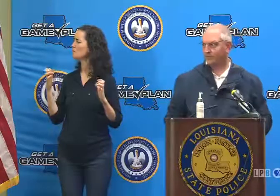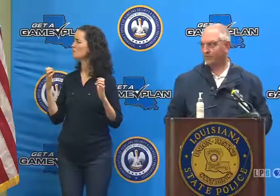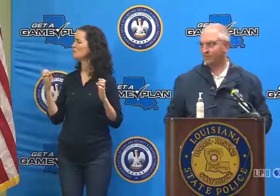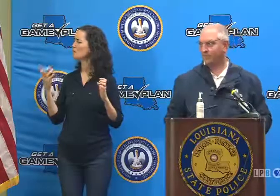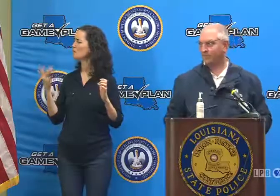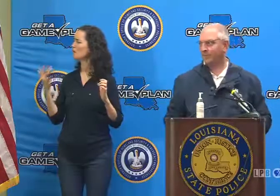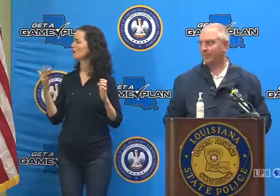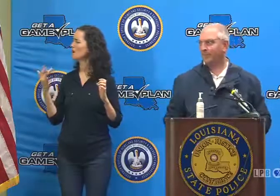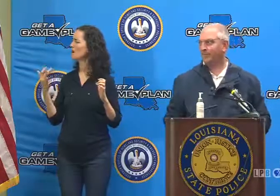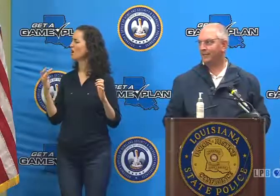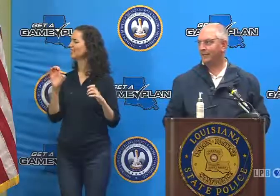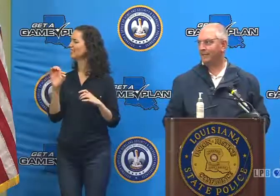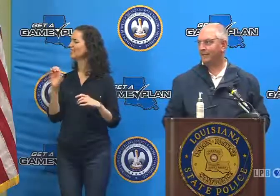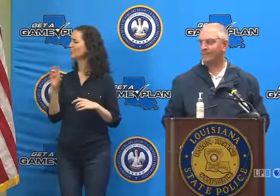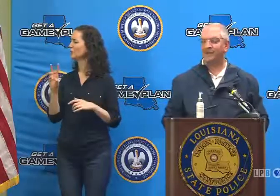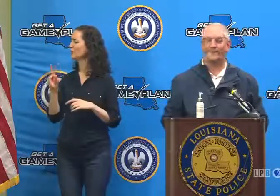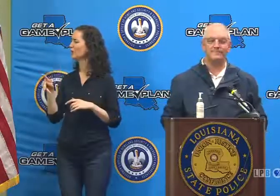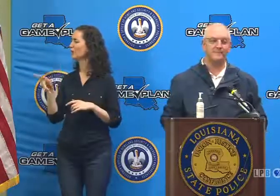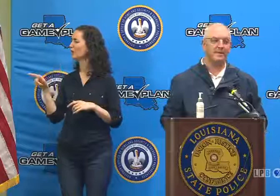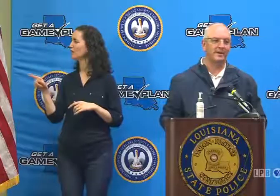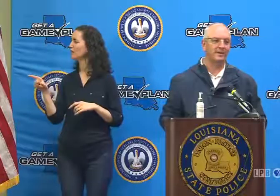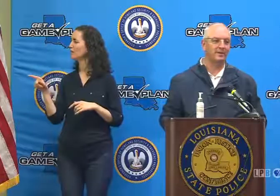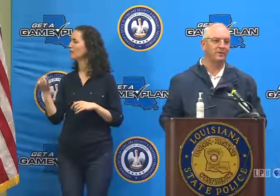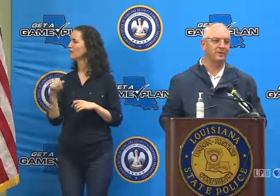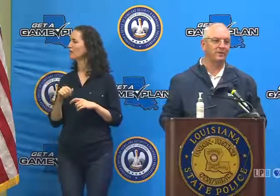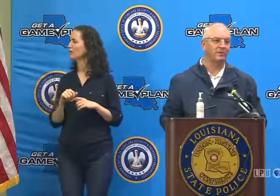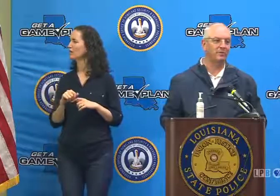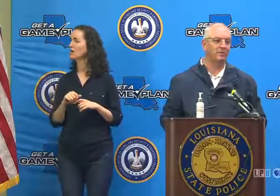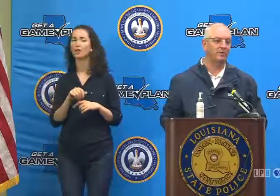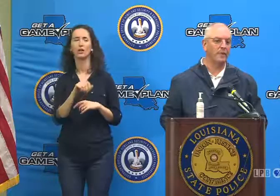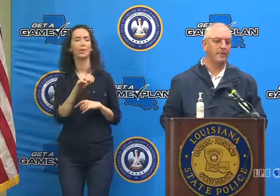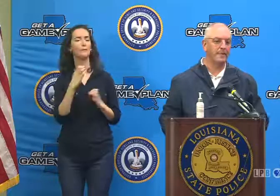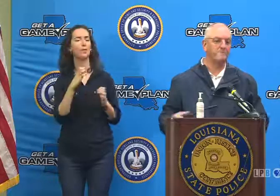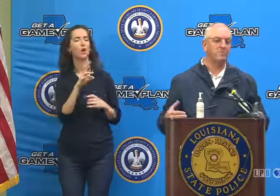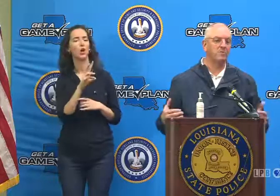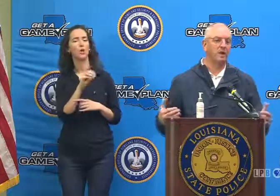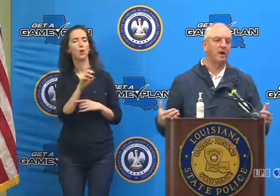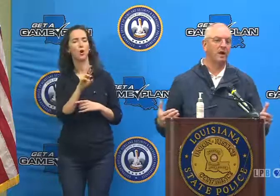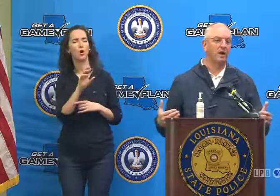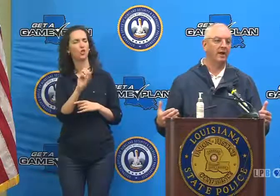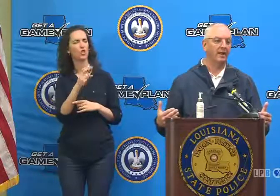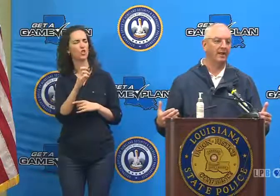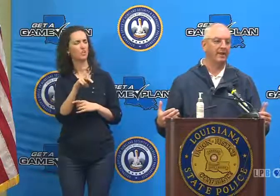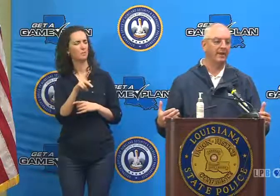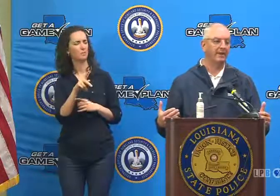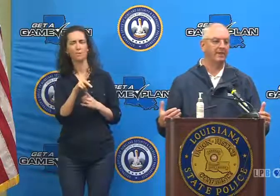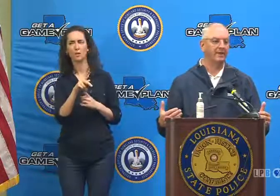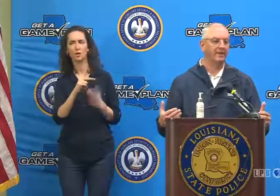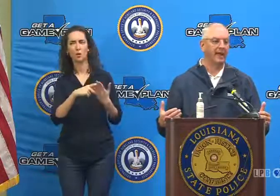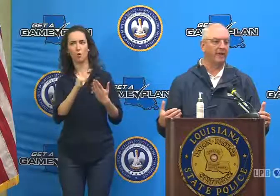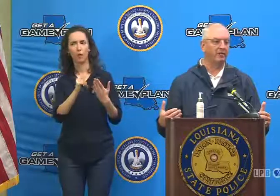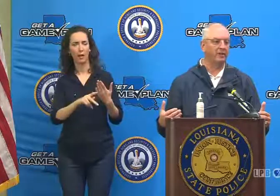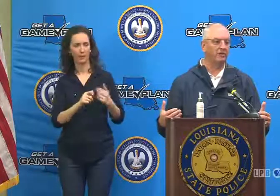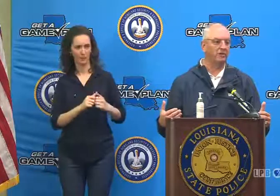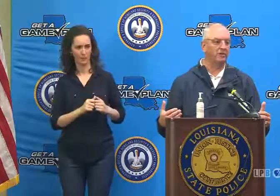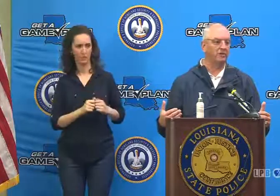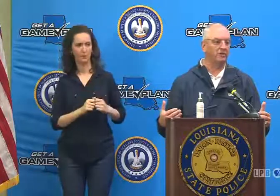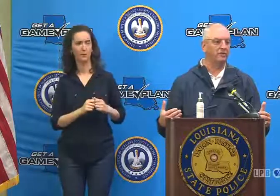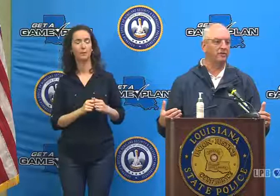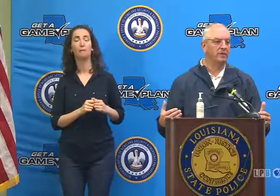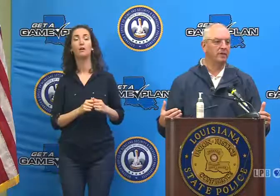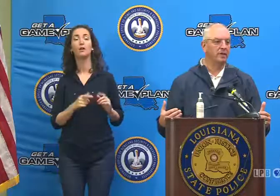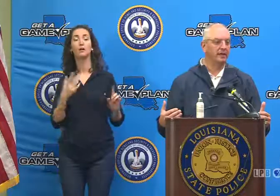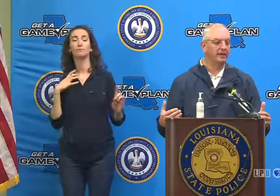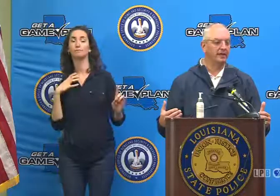emergency EWP? Yep, the emergency watershed program. And they would get tasked in order